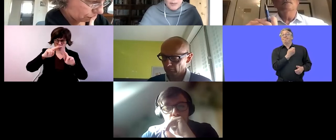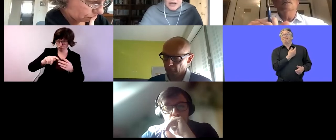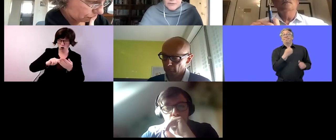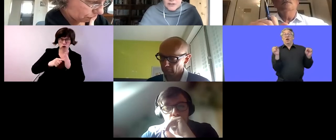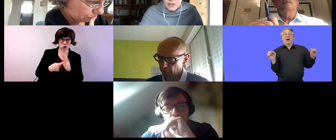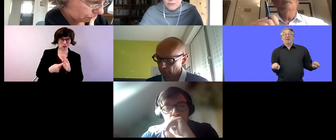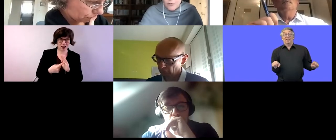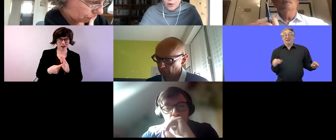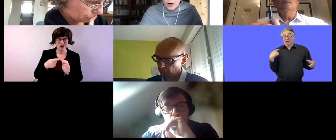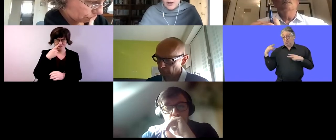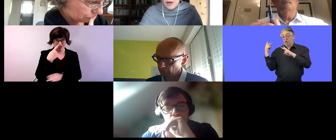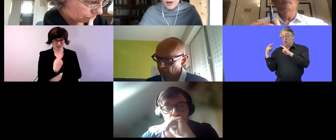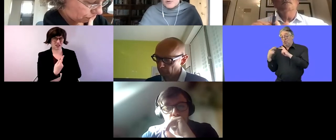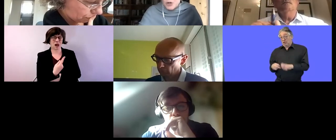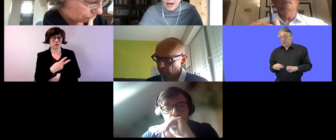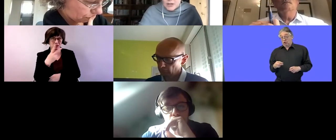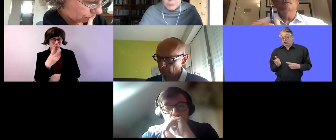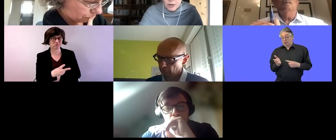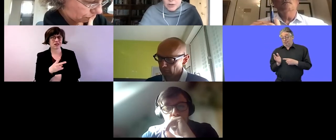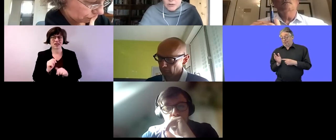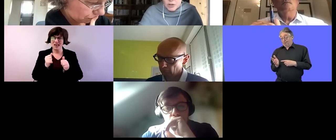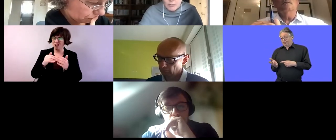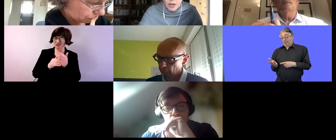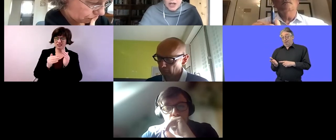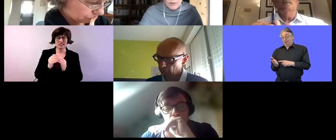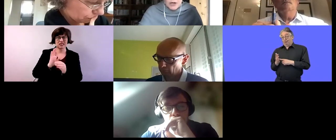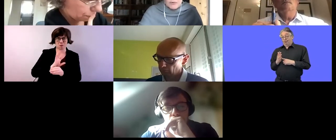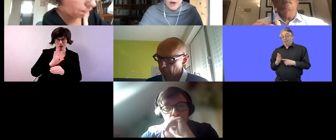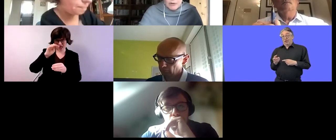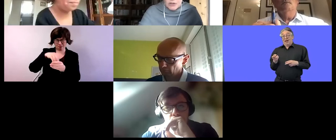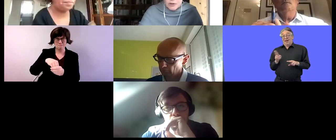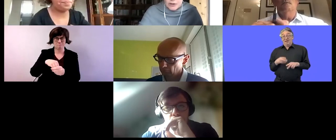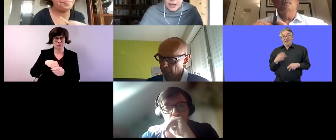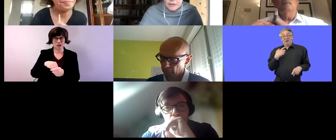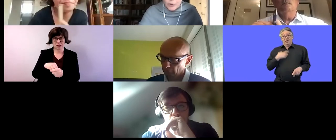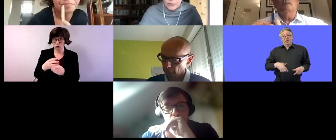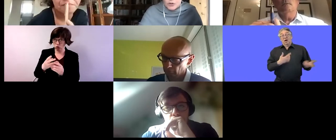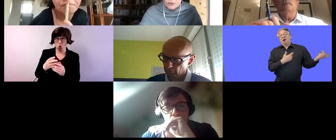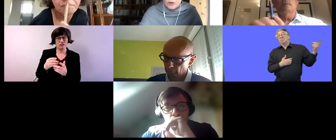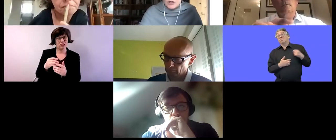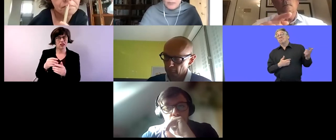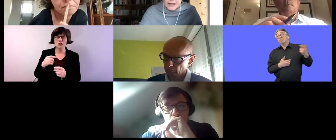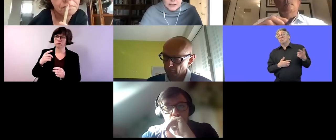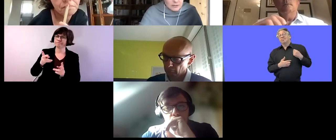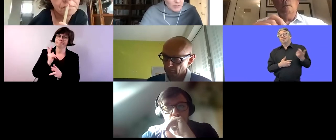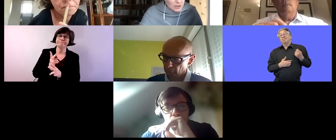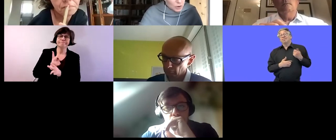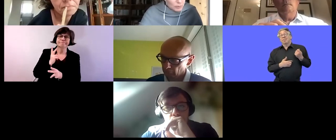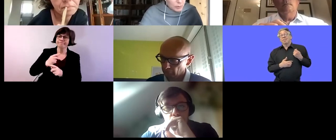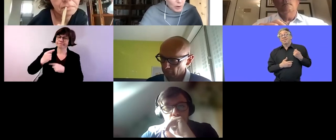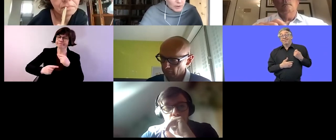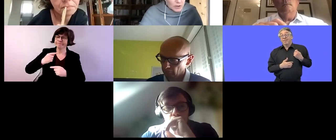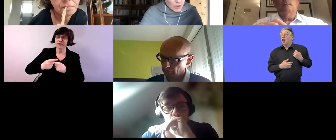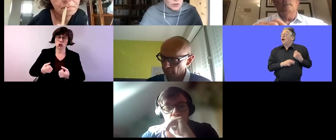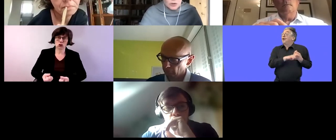a benefit system for a protracted period of time it becomes very difficult then for them to come back into mainstream